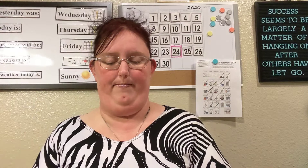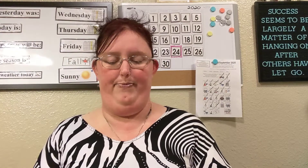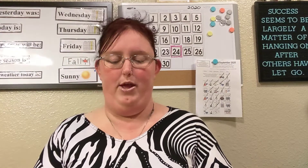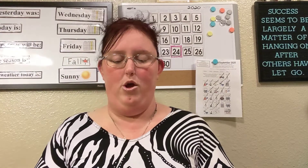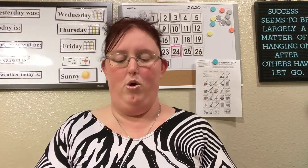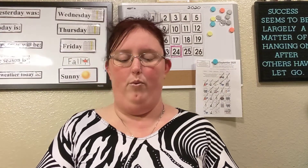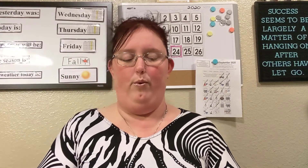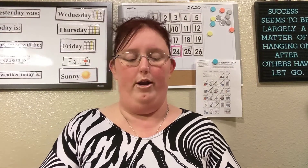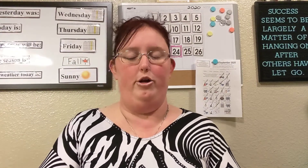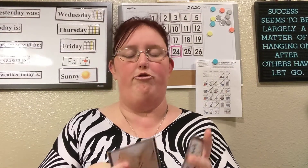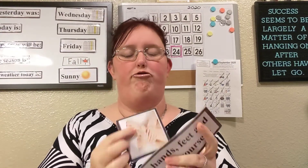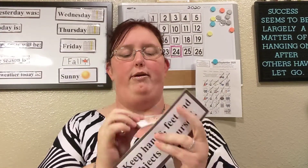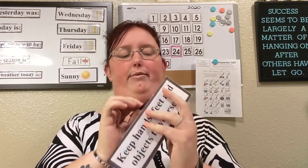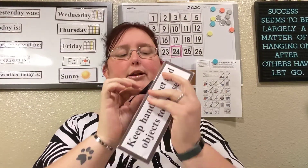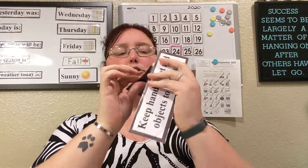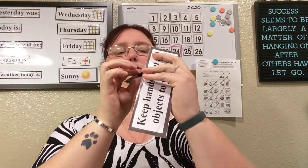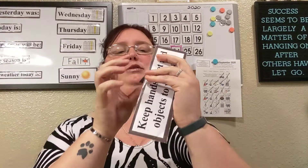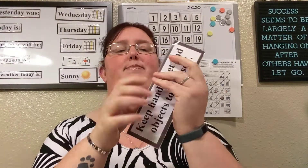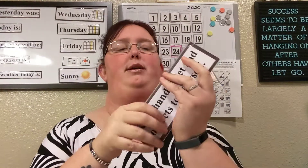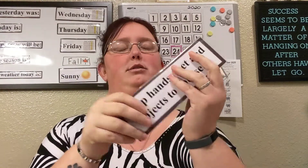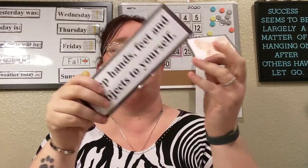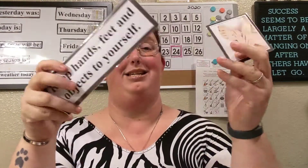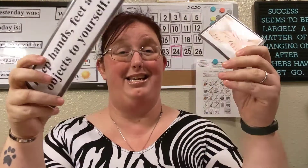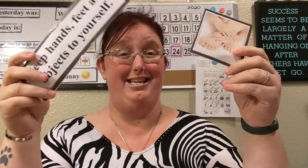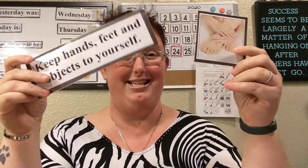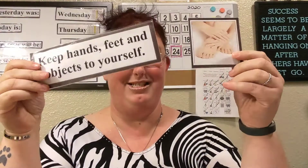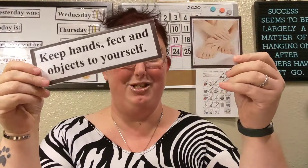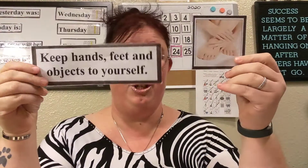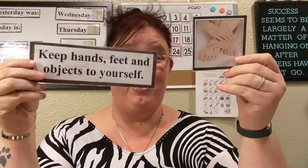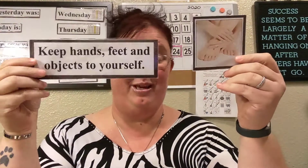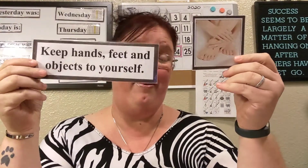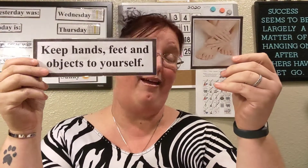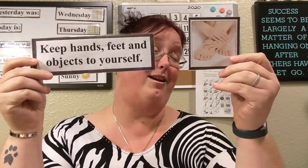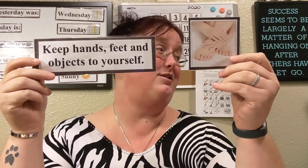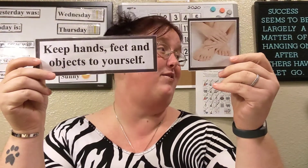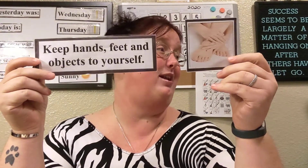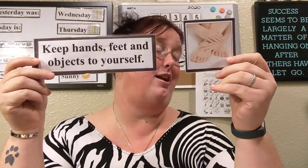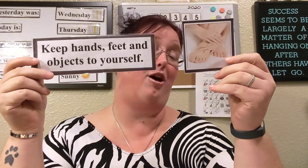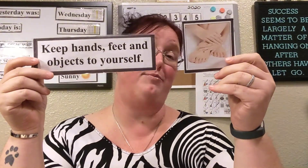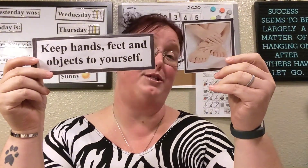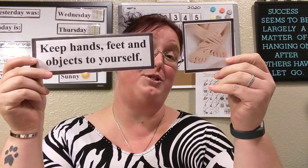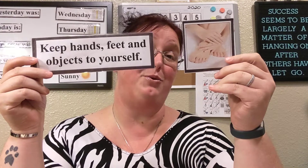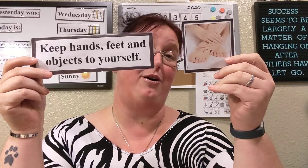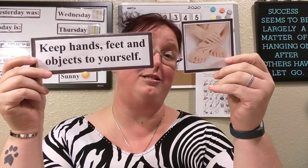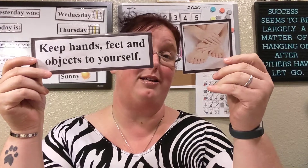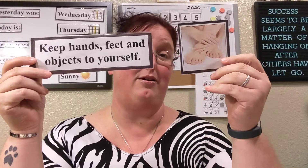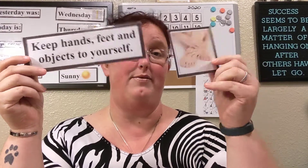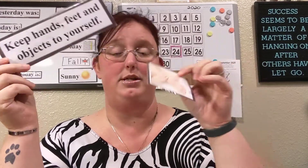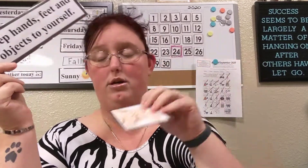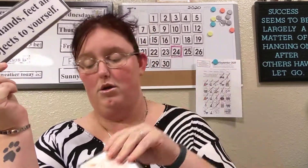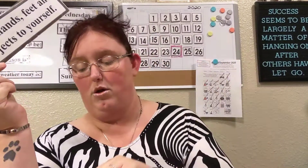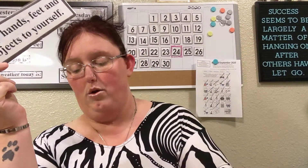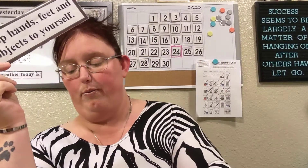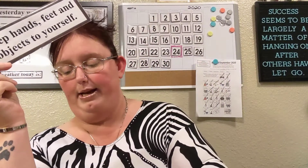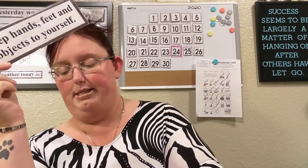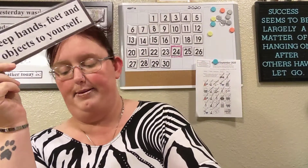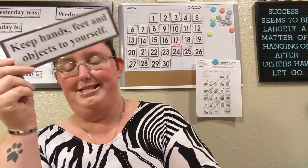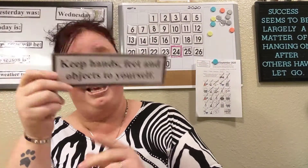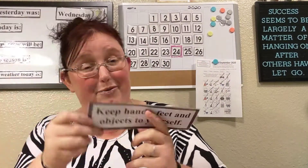one great way to show respect is to keep hands feet and objects to ourselves we need to be safe